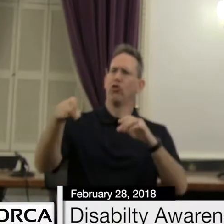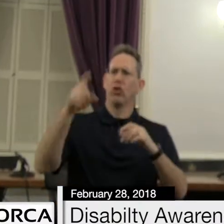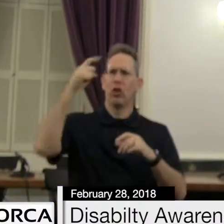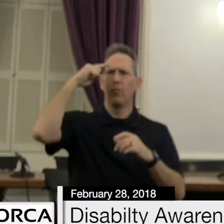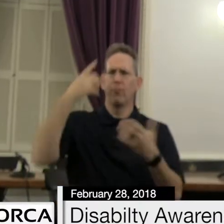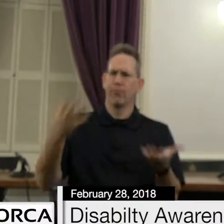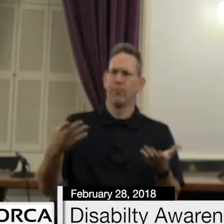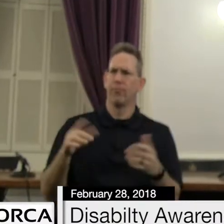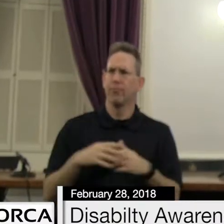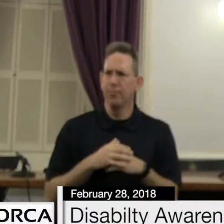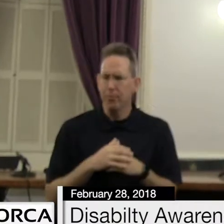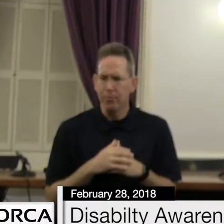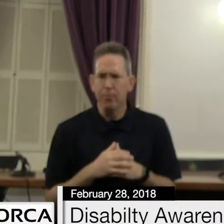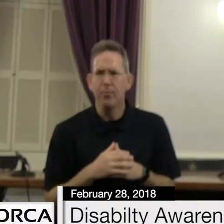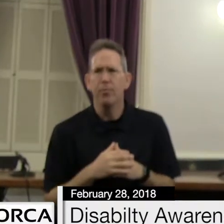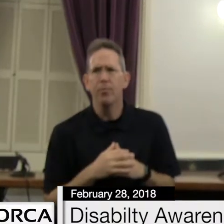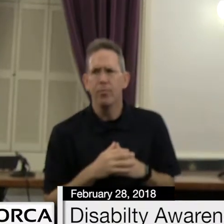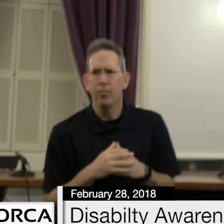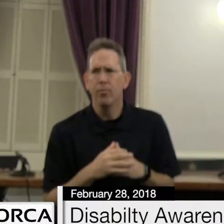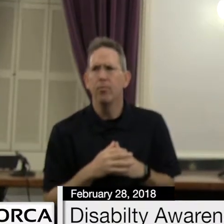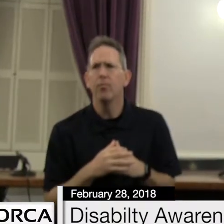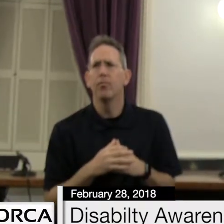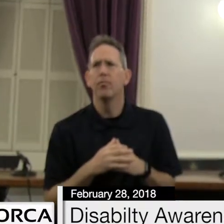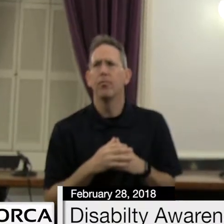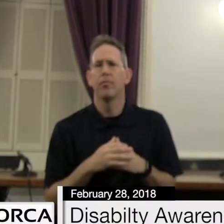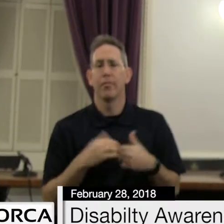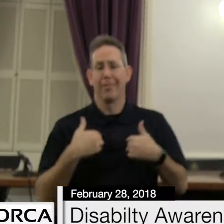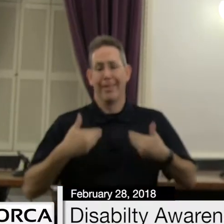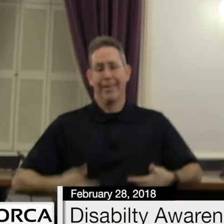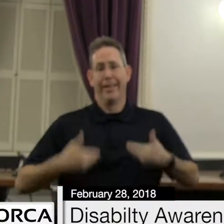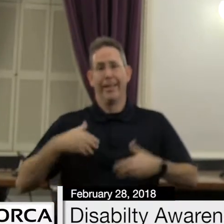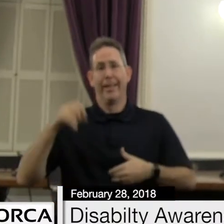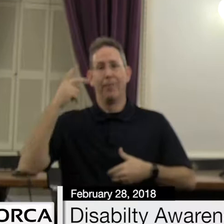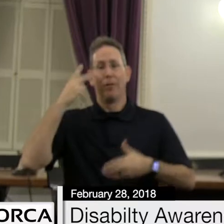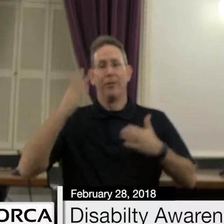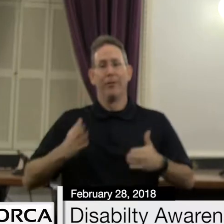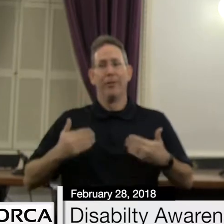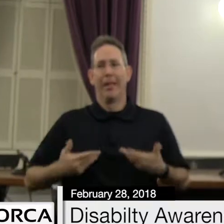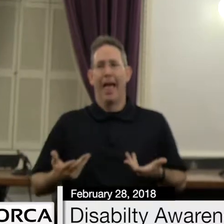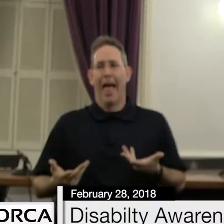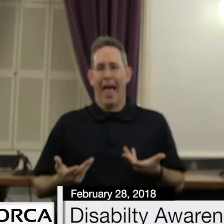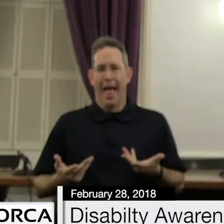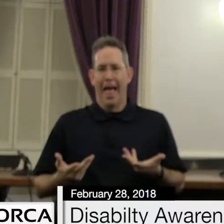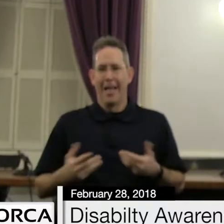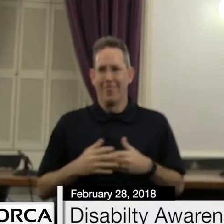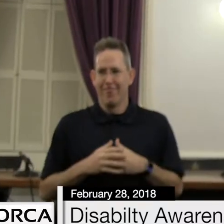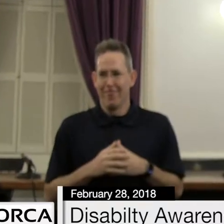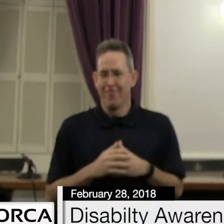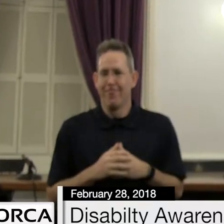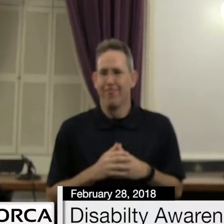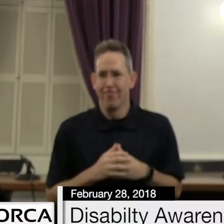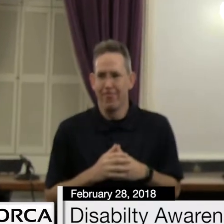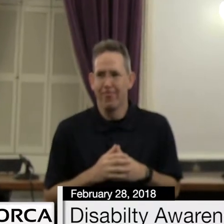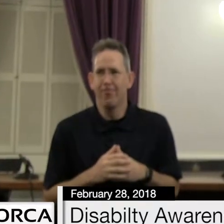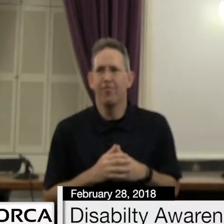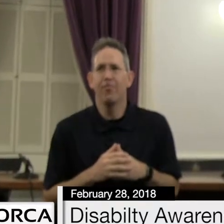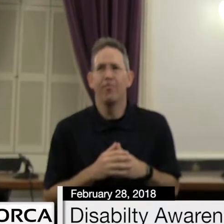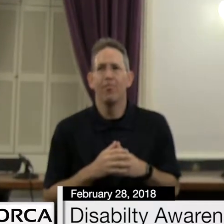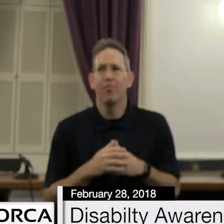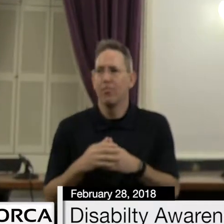as political figures within the constraints of what our society is willing to